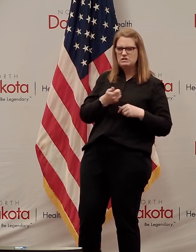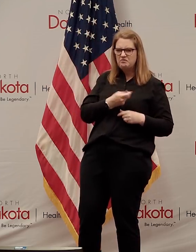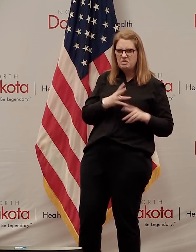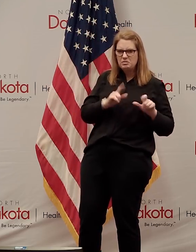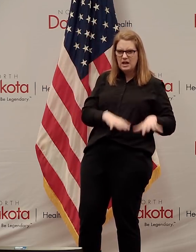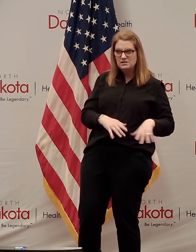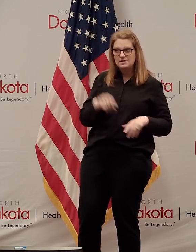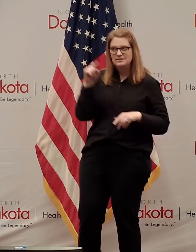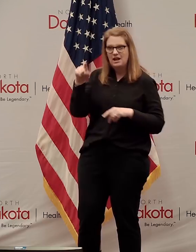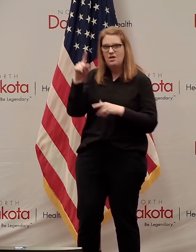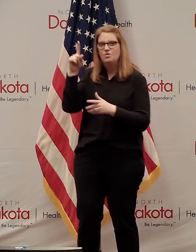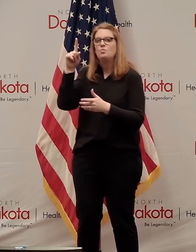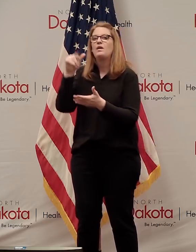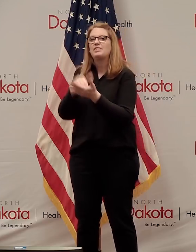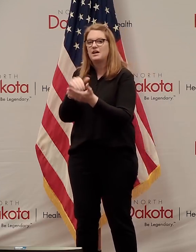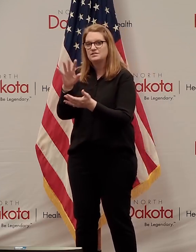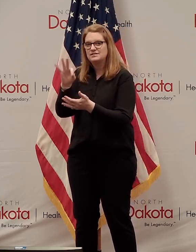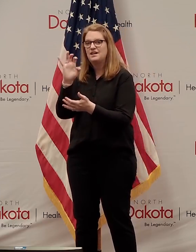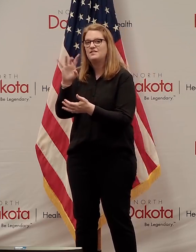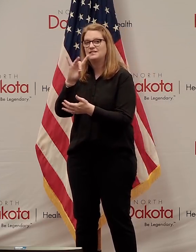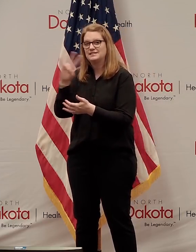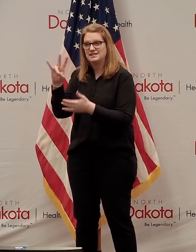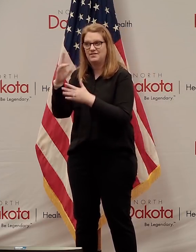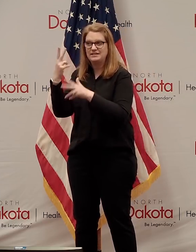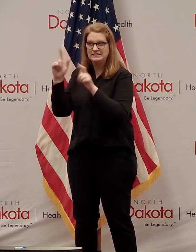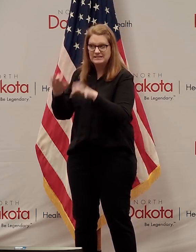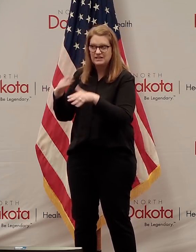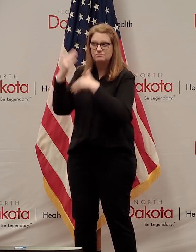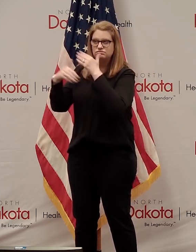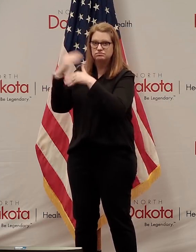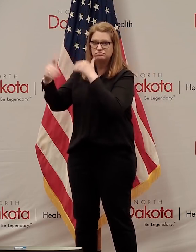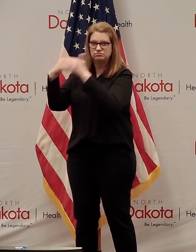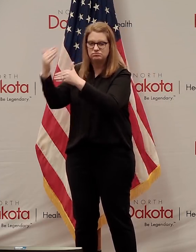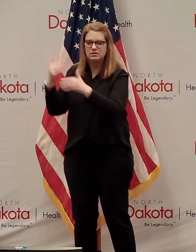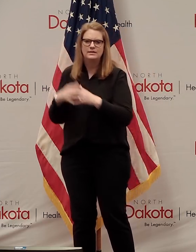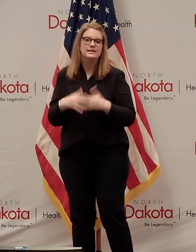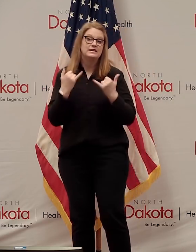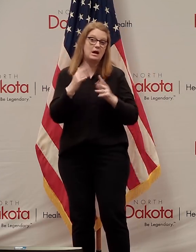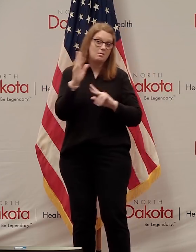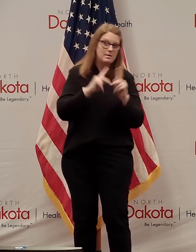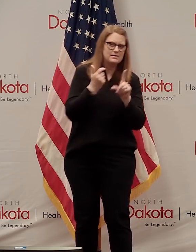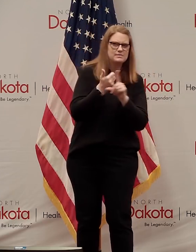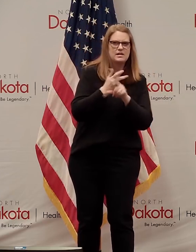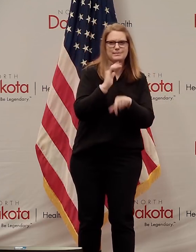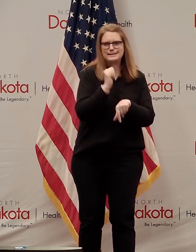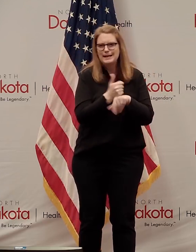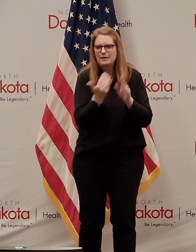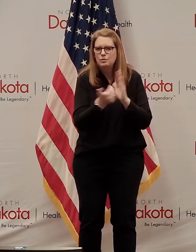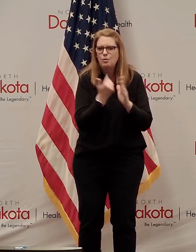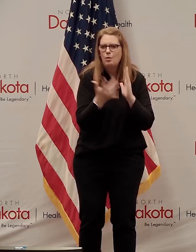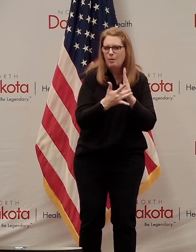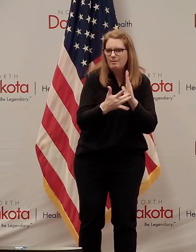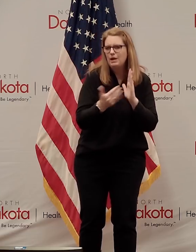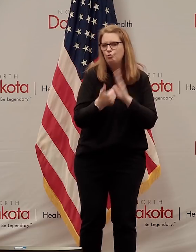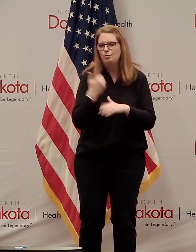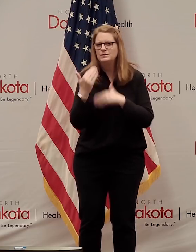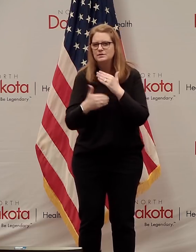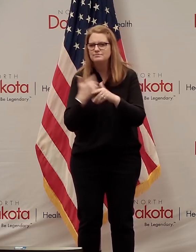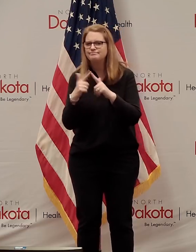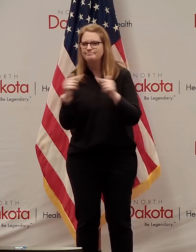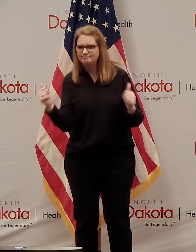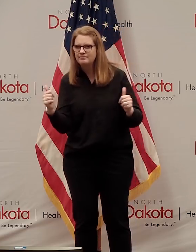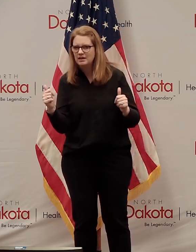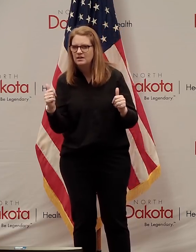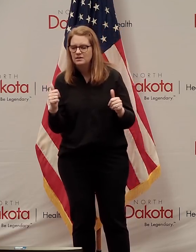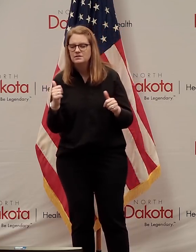hours setting up new machines, learning new procedures, installing new equipment and again just some of it is